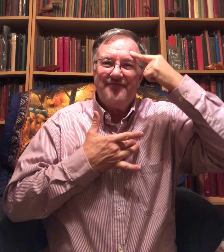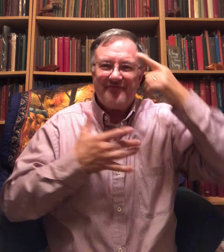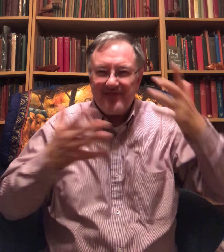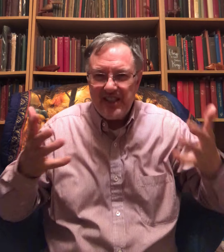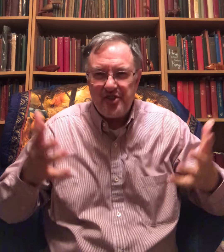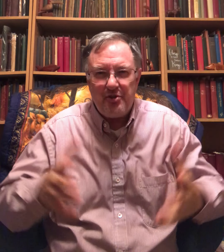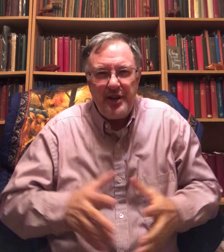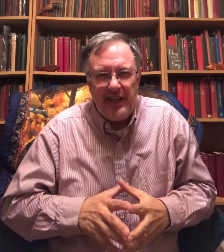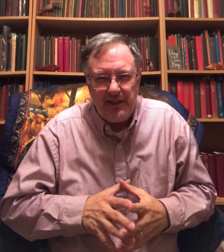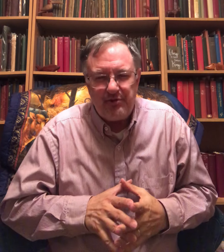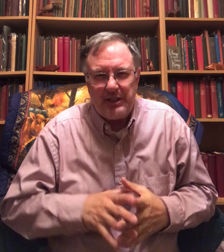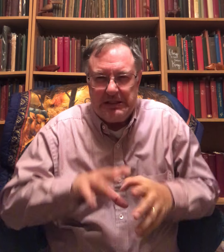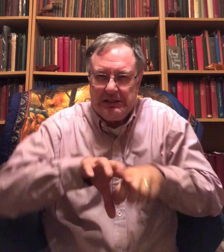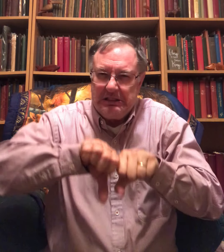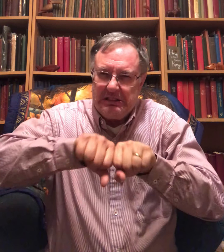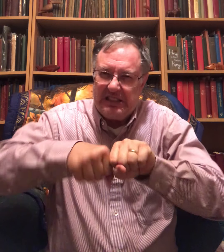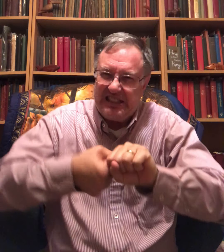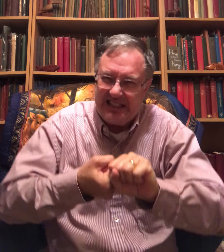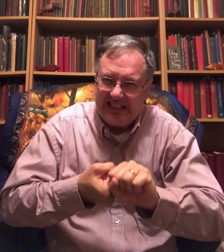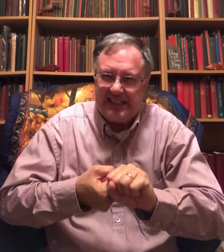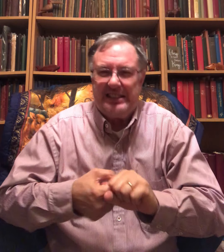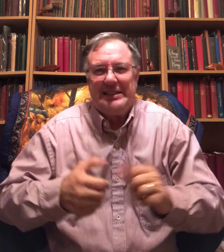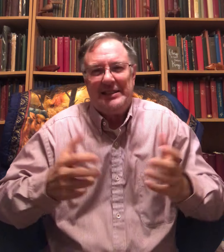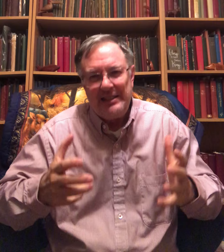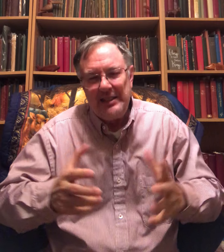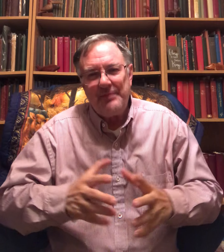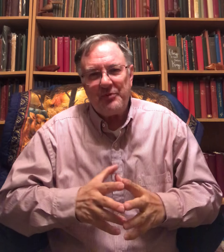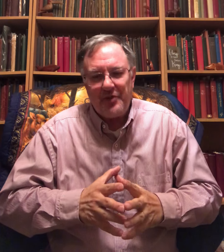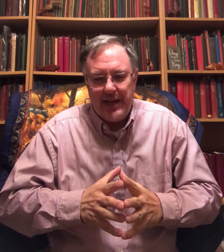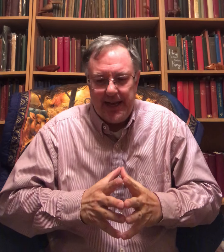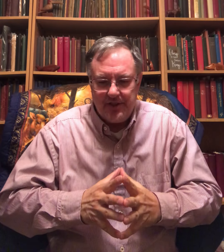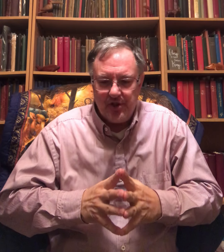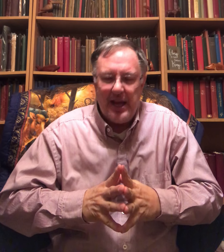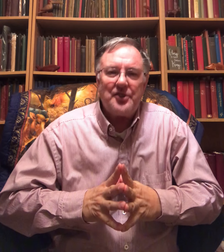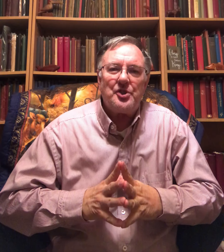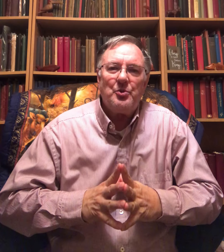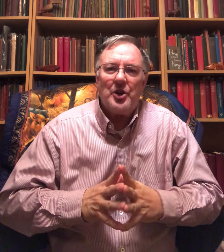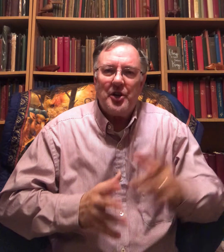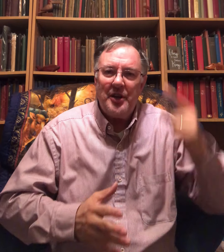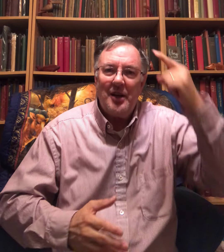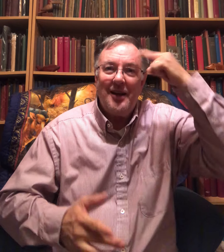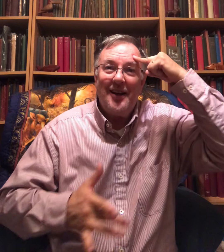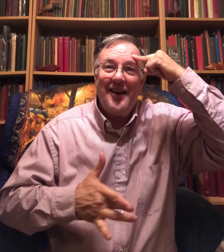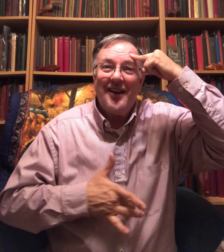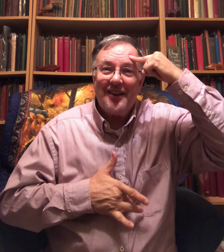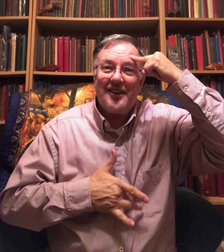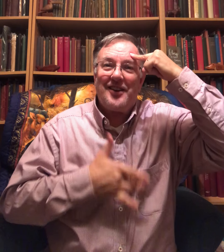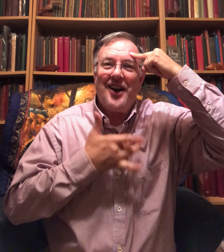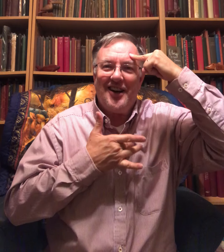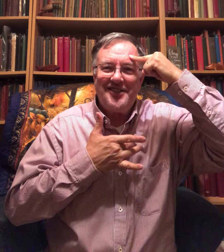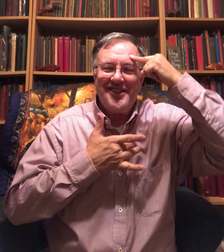is grieved. Ah! Ah! Okay? So that's the word conscience.